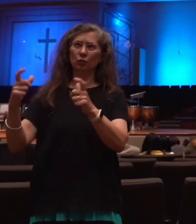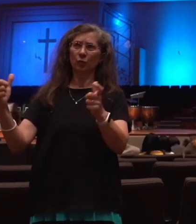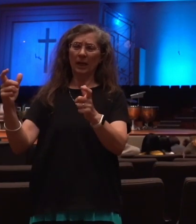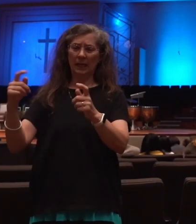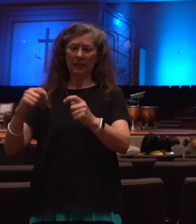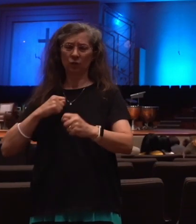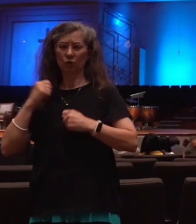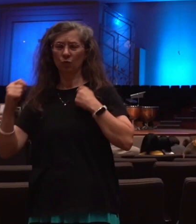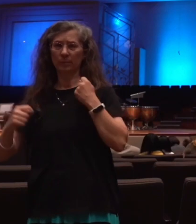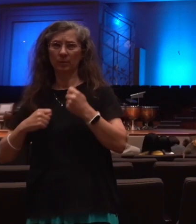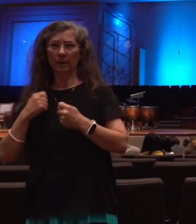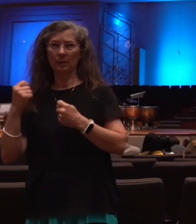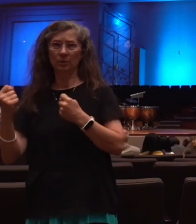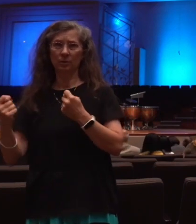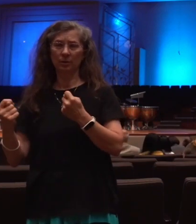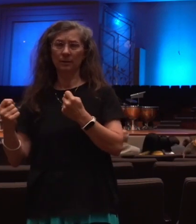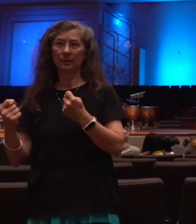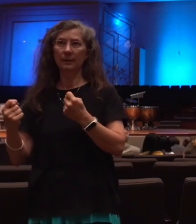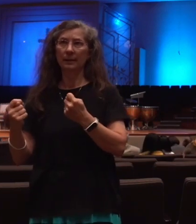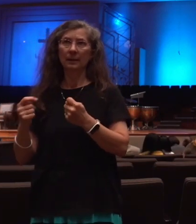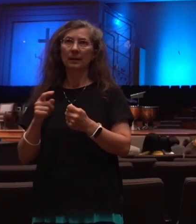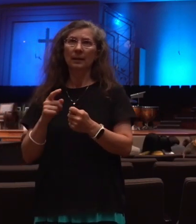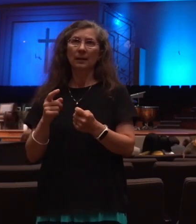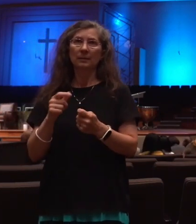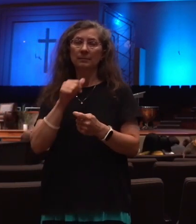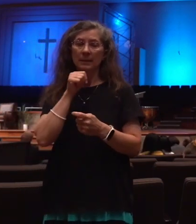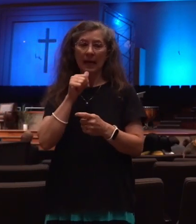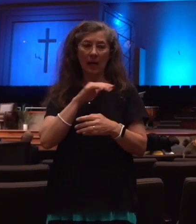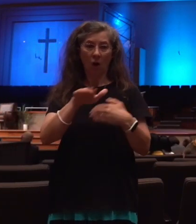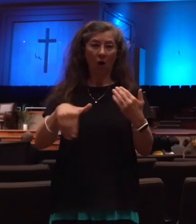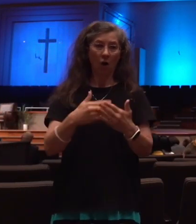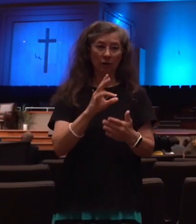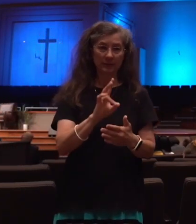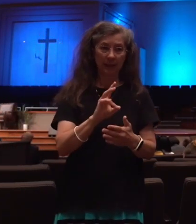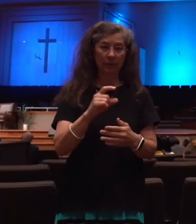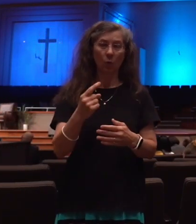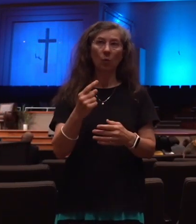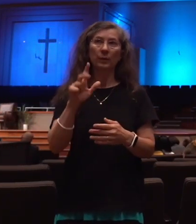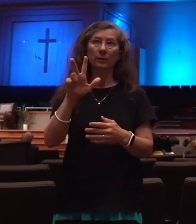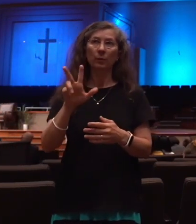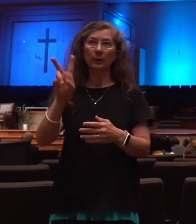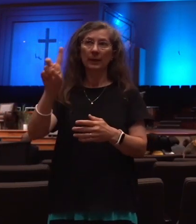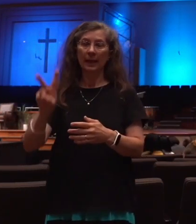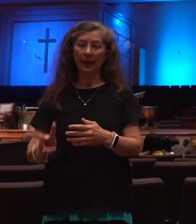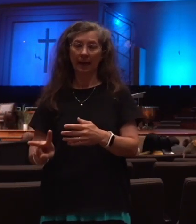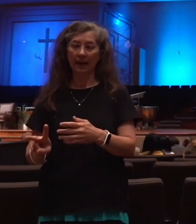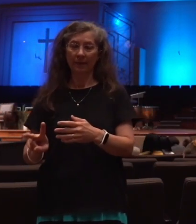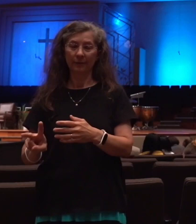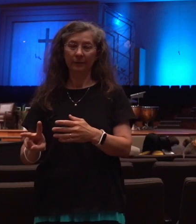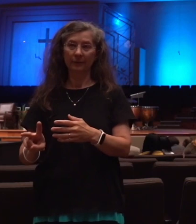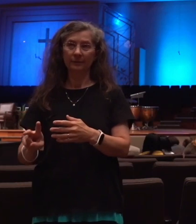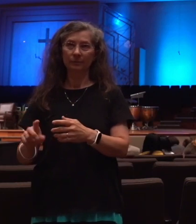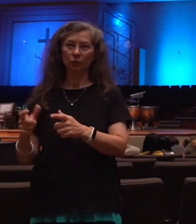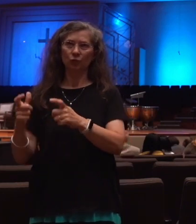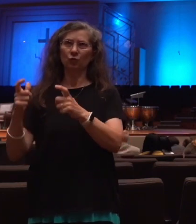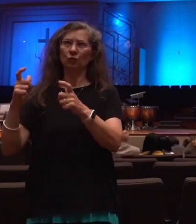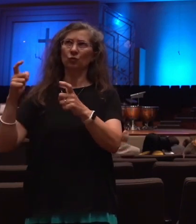Tribulation, but that's not the way the Bible defines it. You have the first three and a half years, which is the